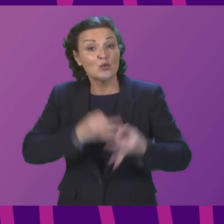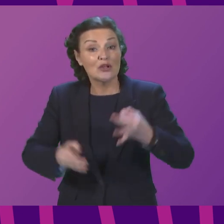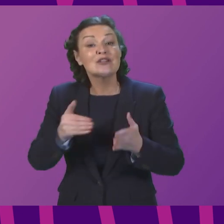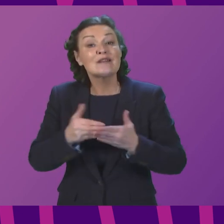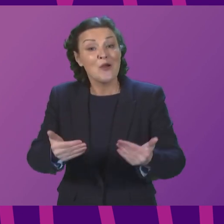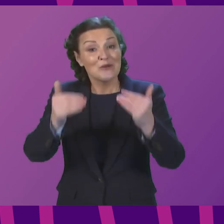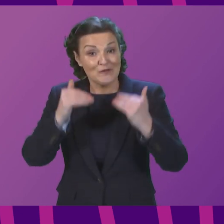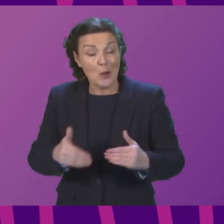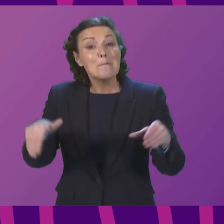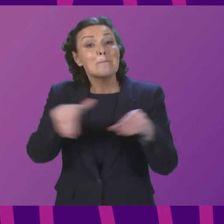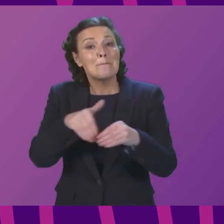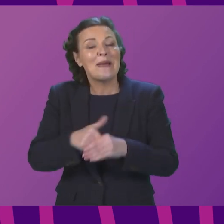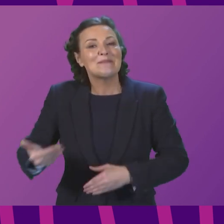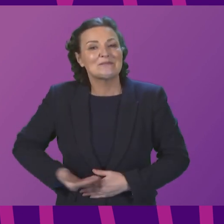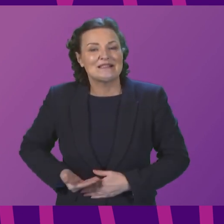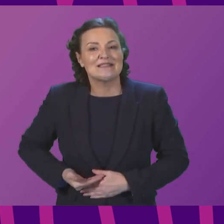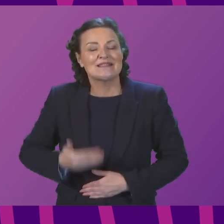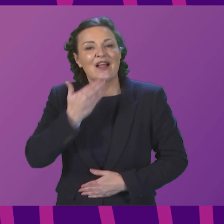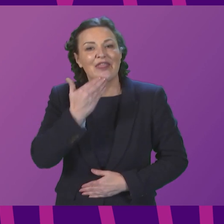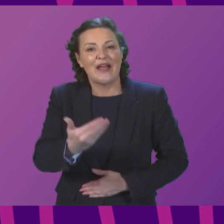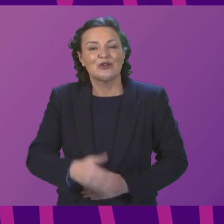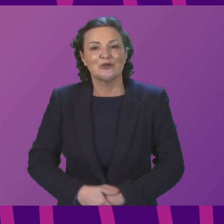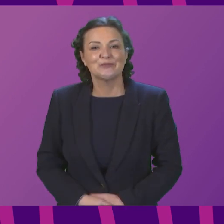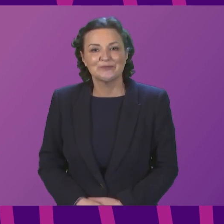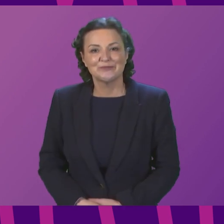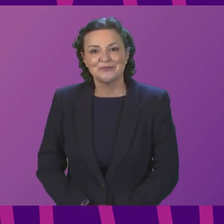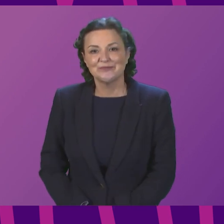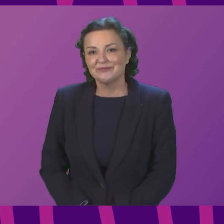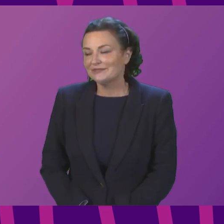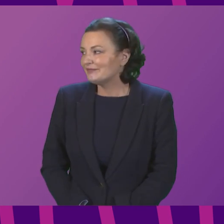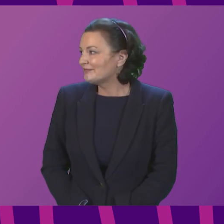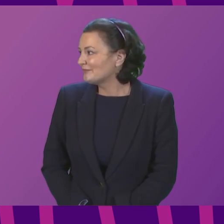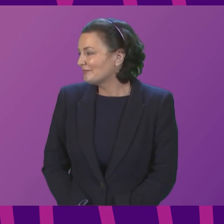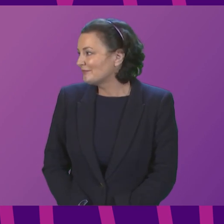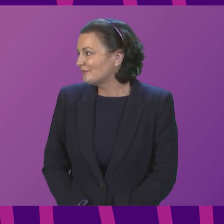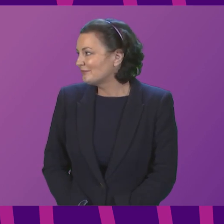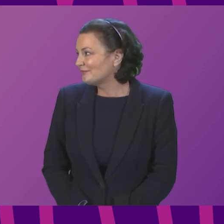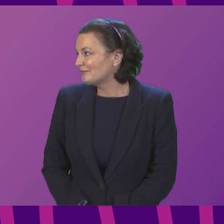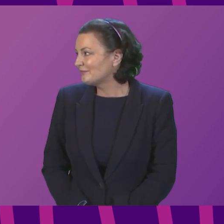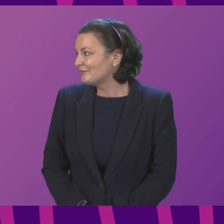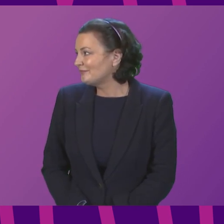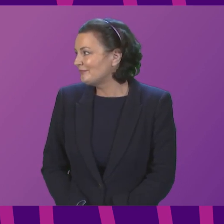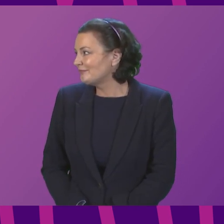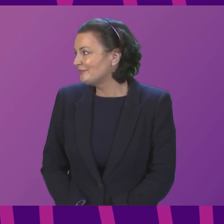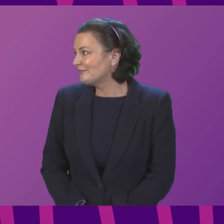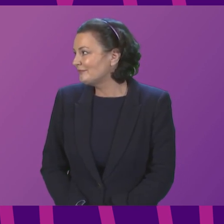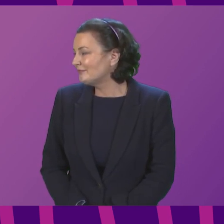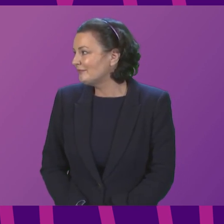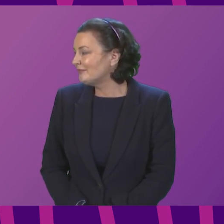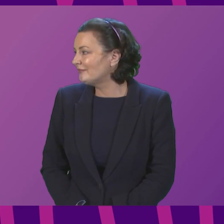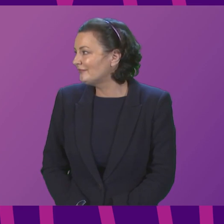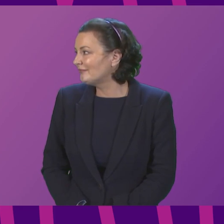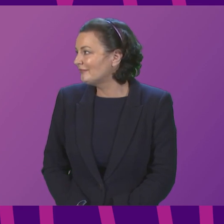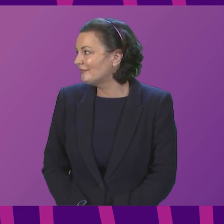business, a debate in the name of Jackson Carlaw. There will be a short pause. Thank you, Mr. Thank